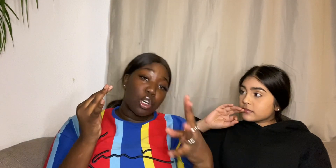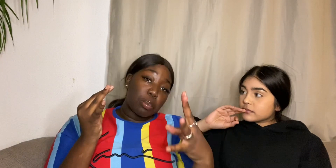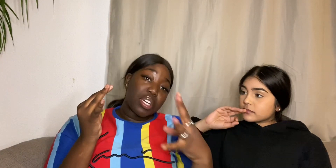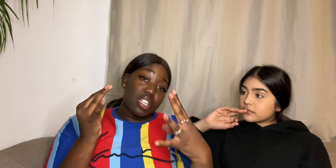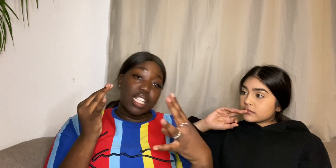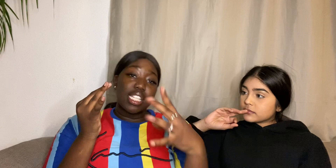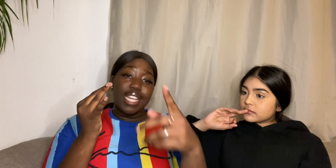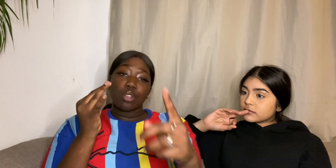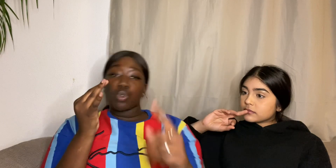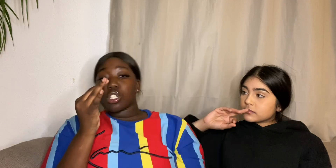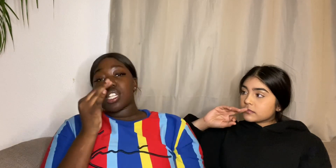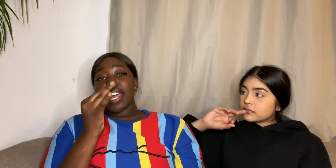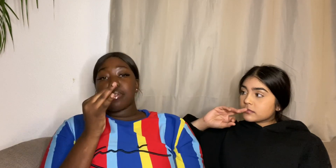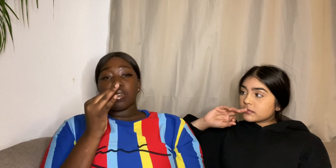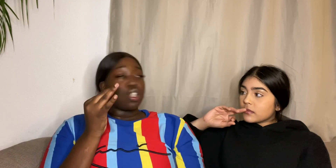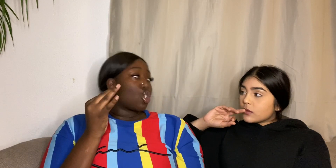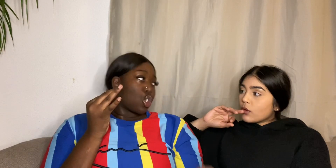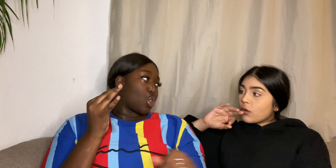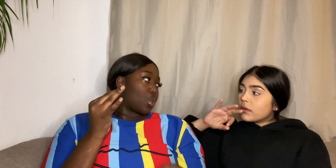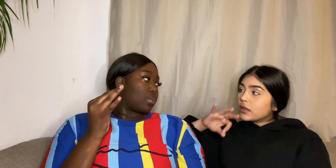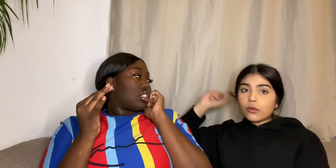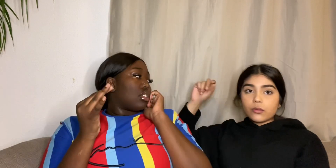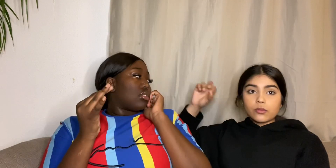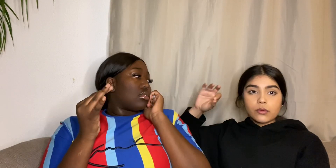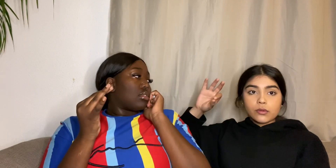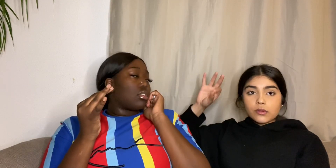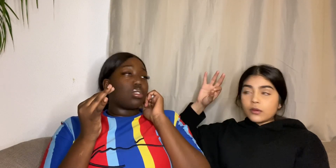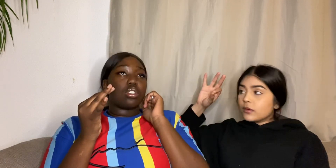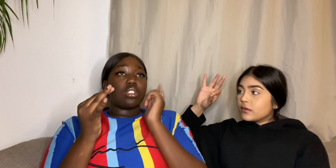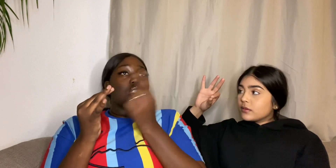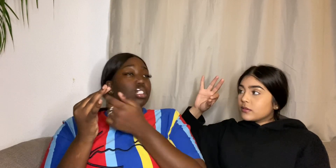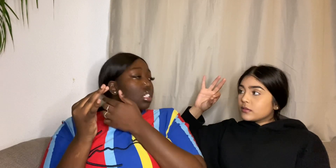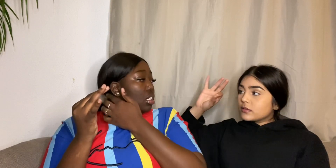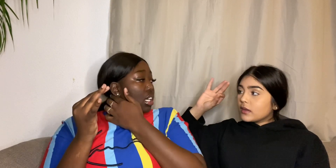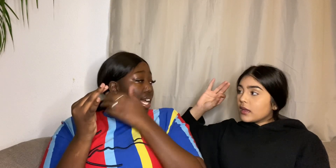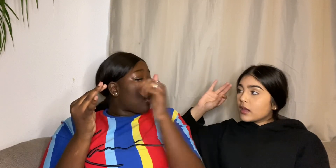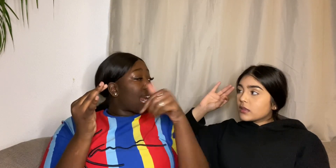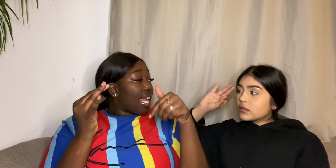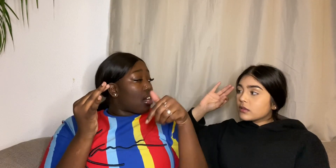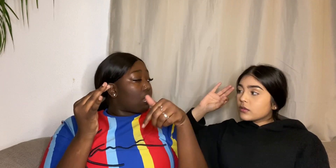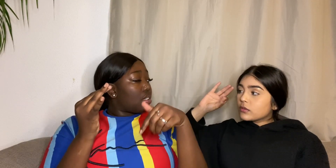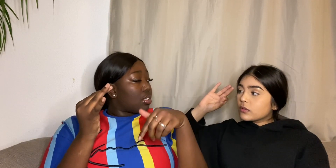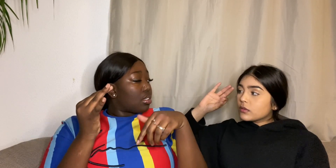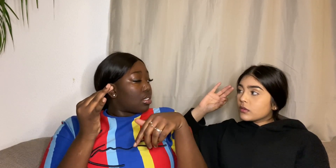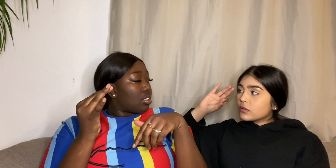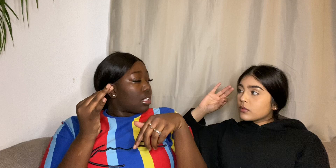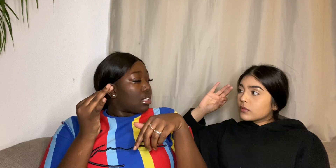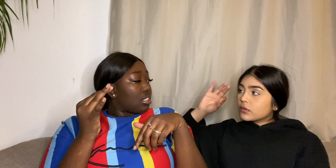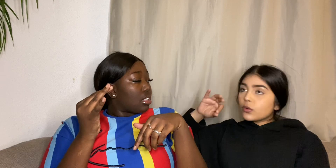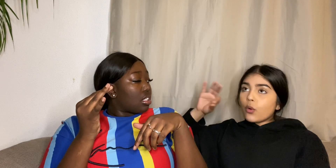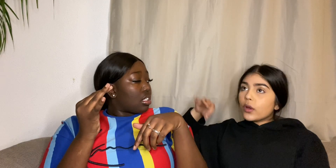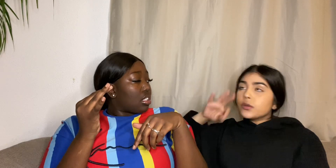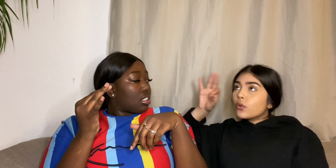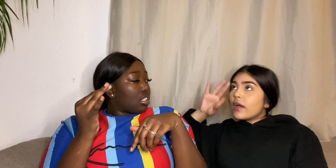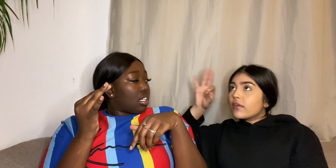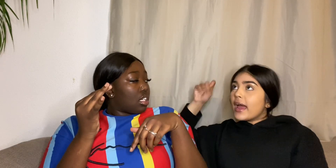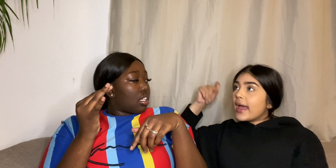piercings at one time No but Like right now Like No you ever had